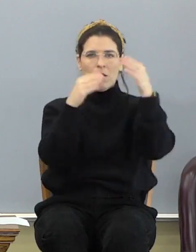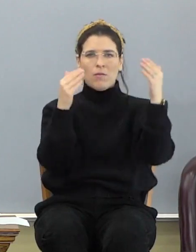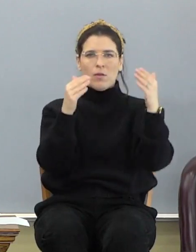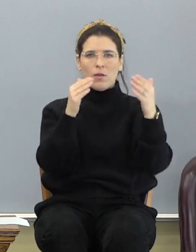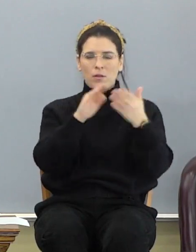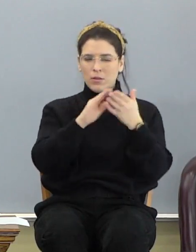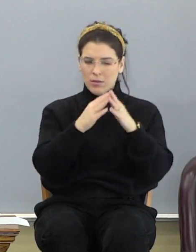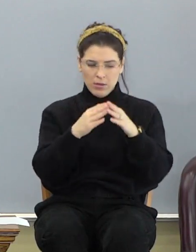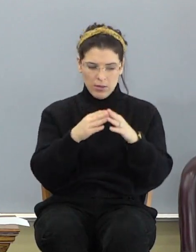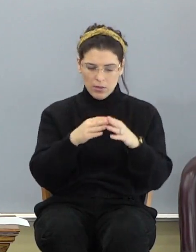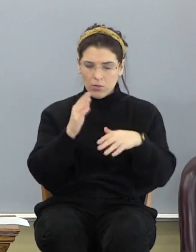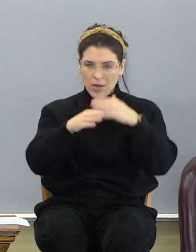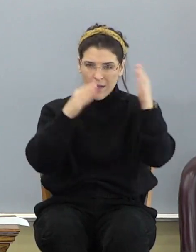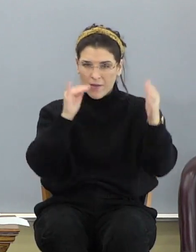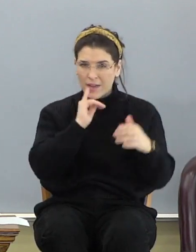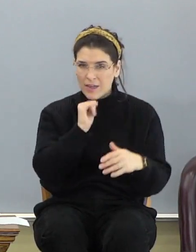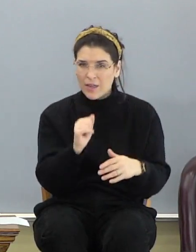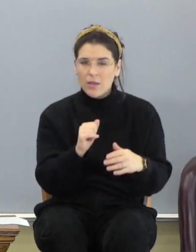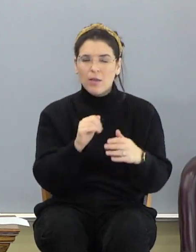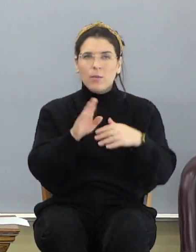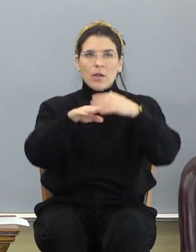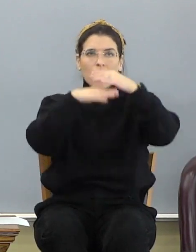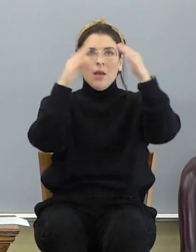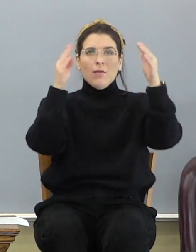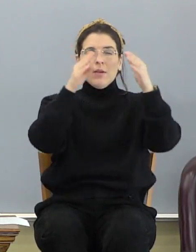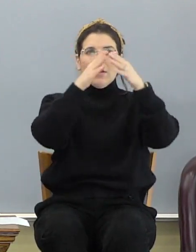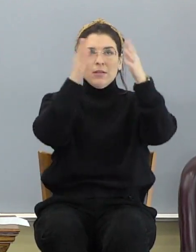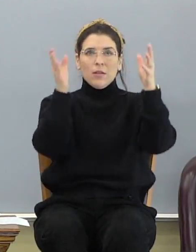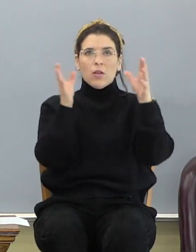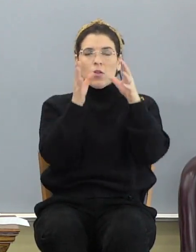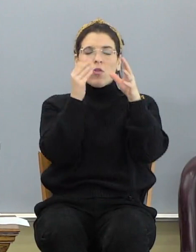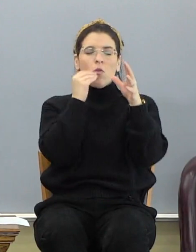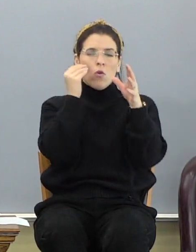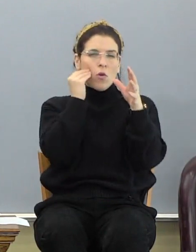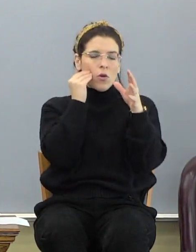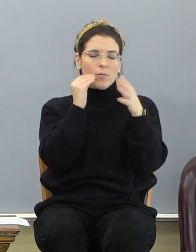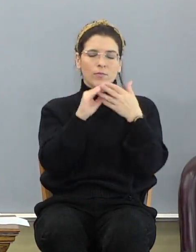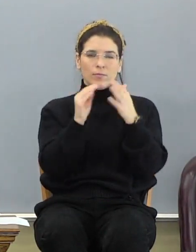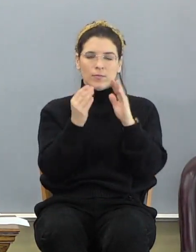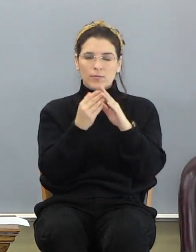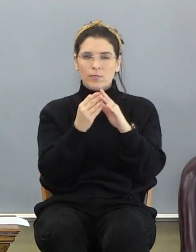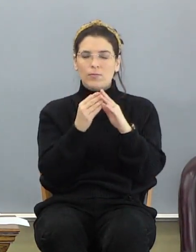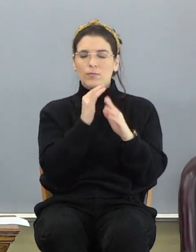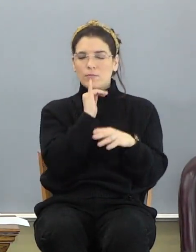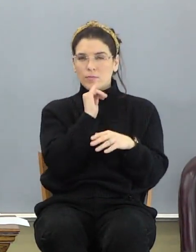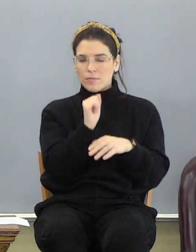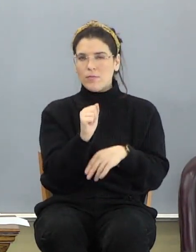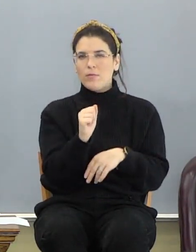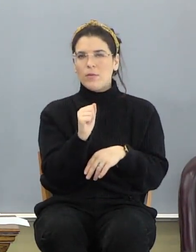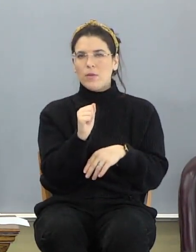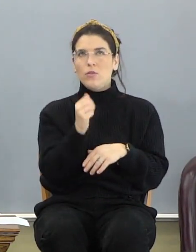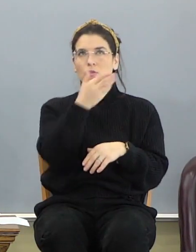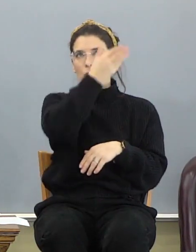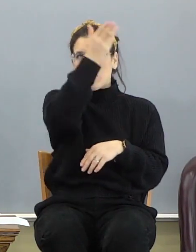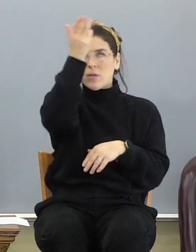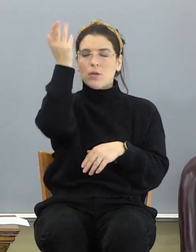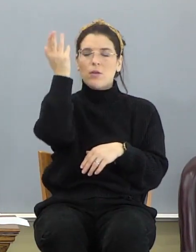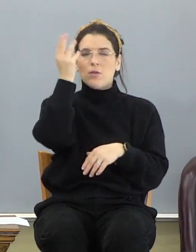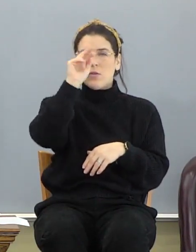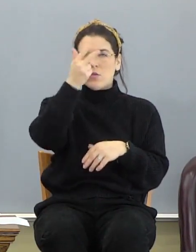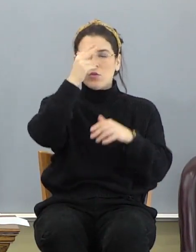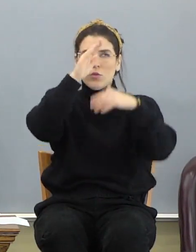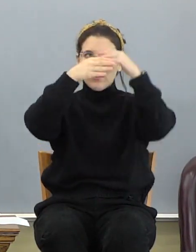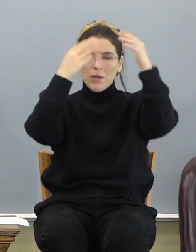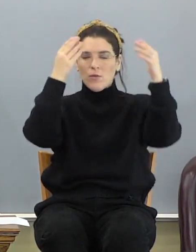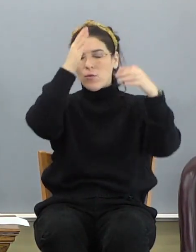city is where heaven is. But heaven is the territory in which the city is. So up here in this third